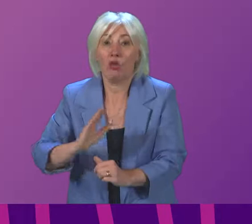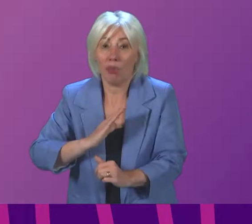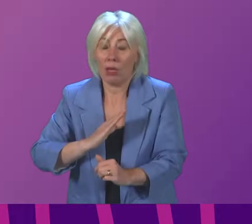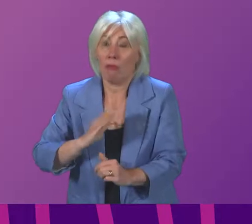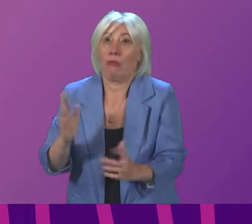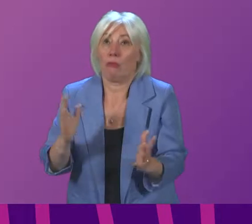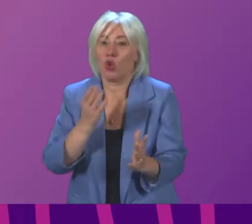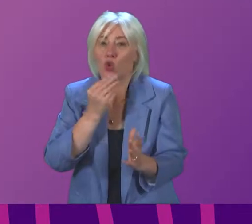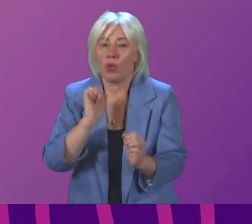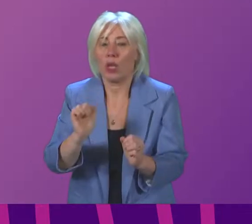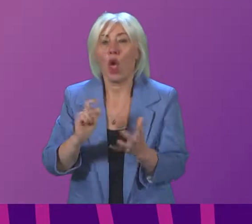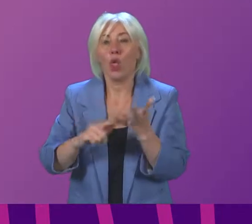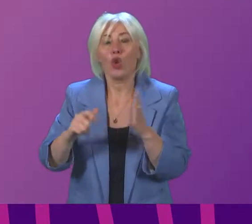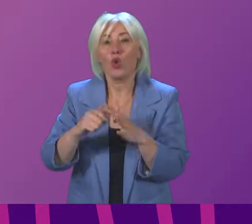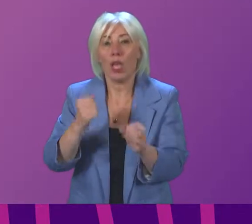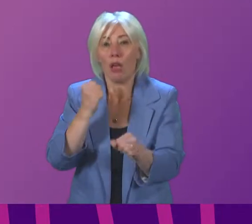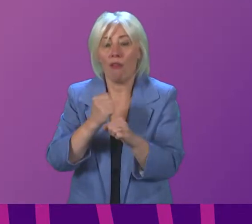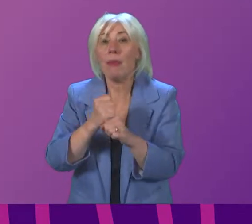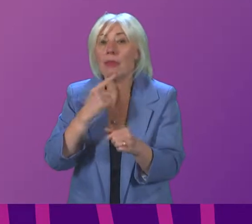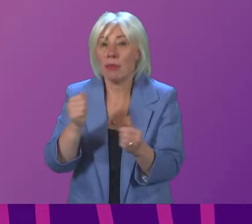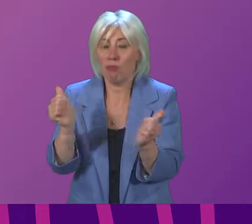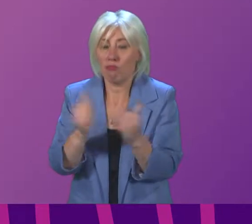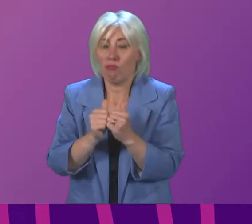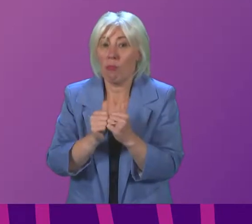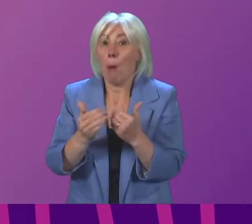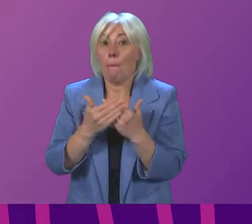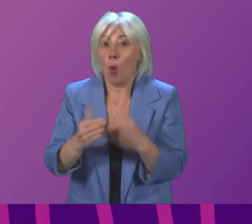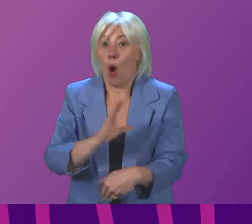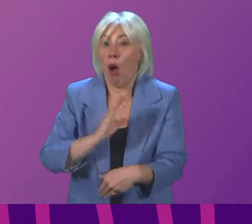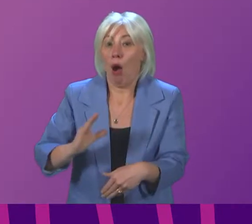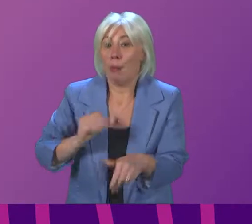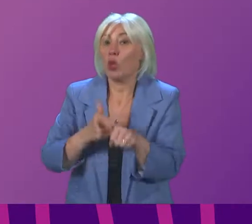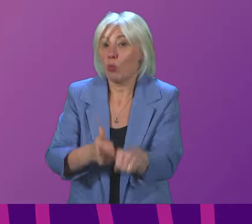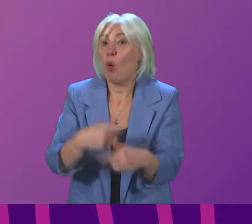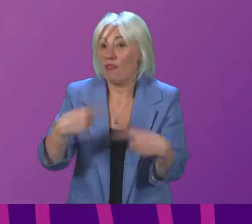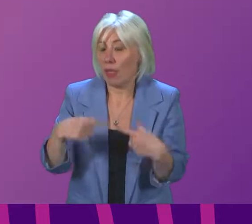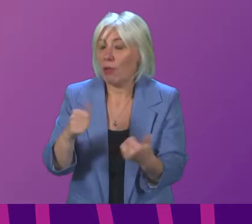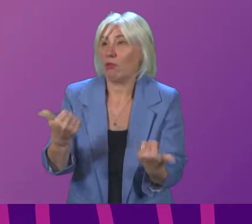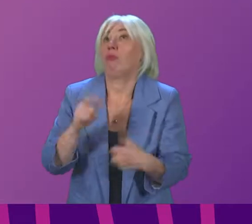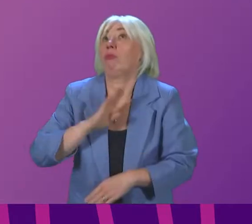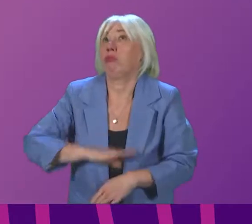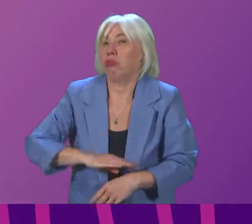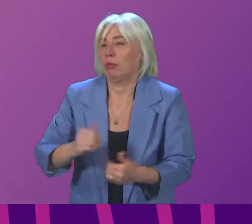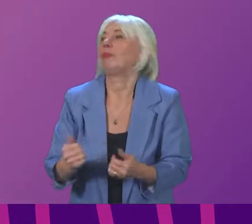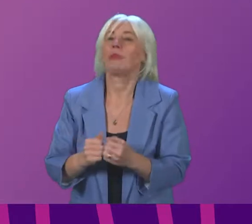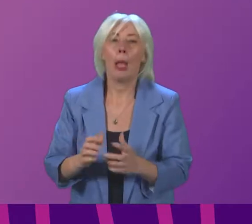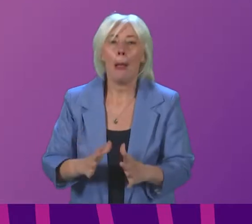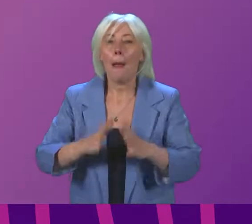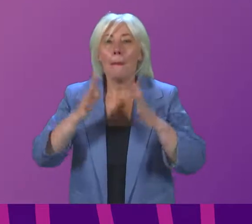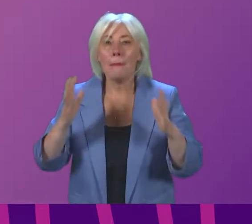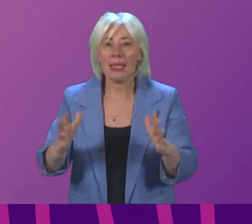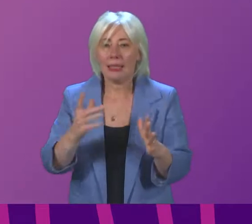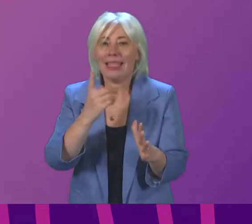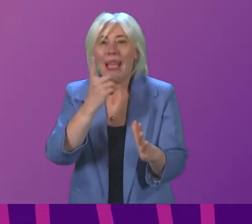been UK government commitments to make more military support available. Let me stress, though, that the biggest increase in